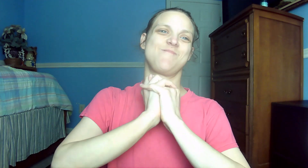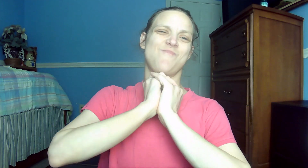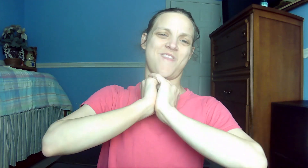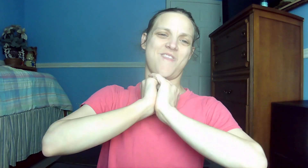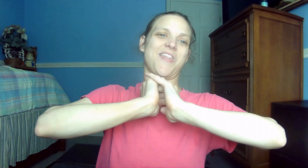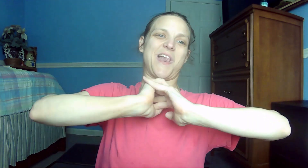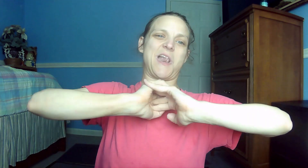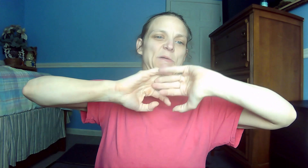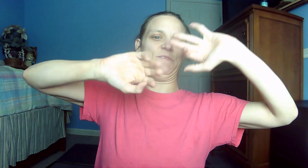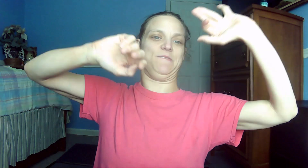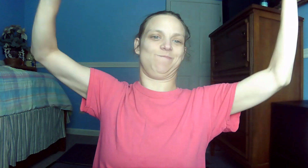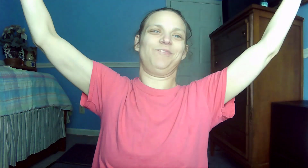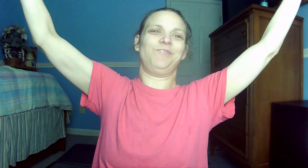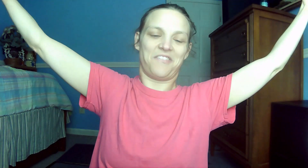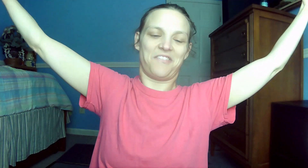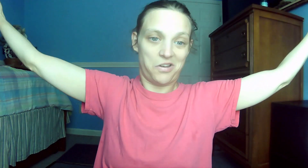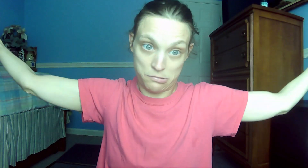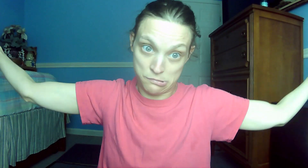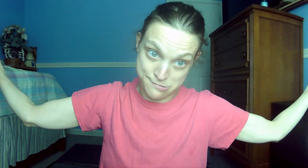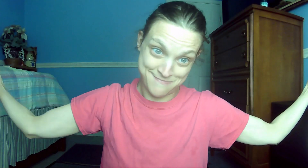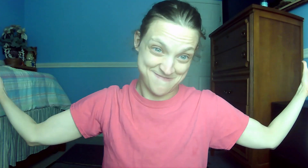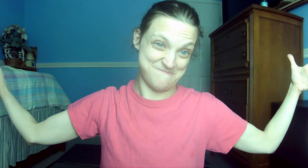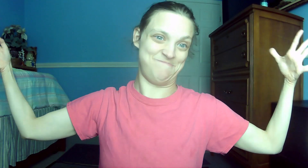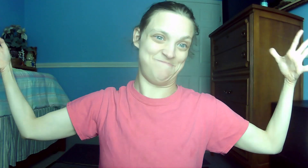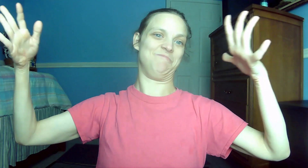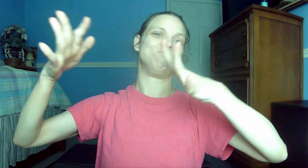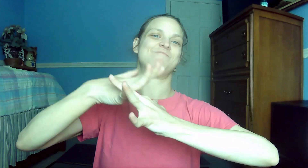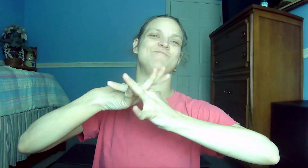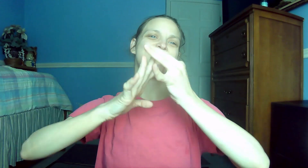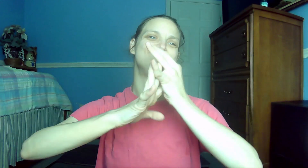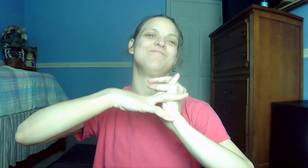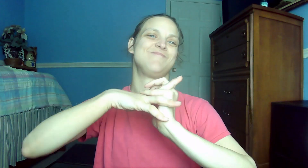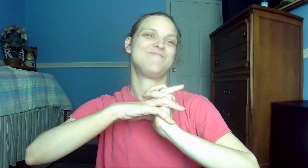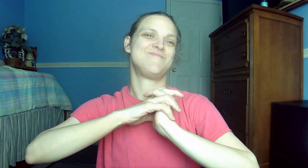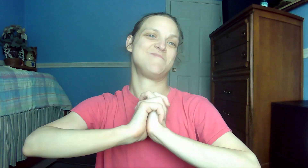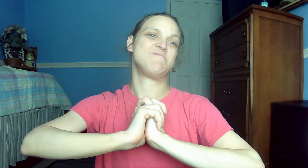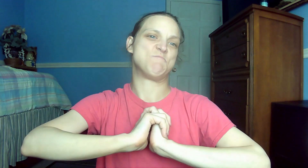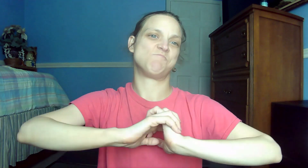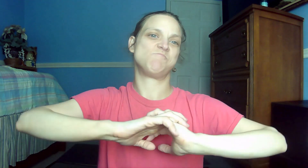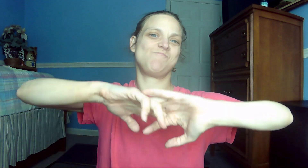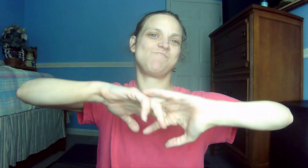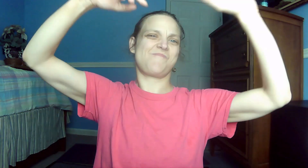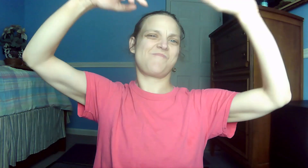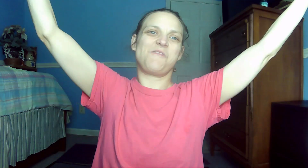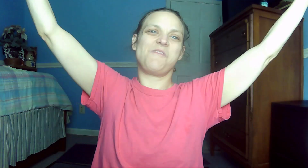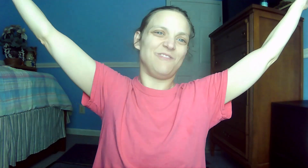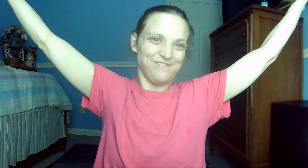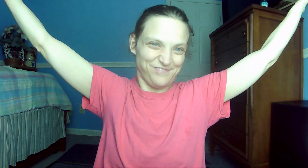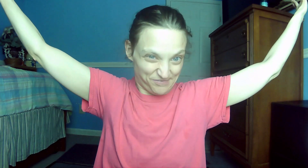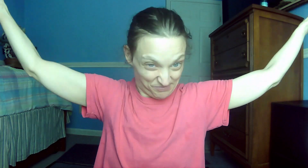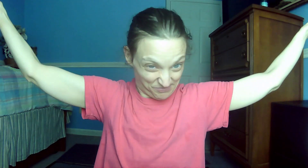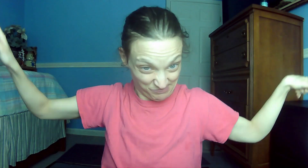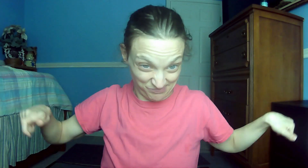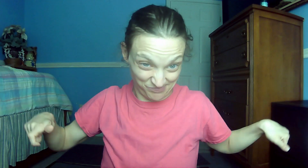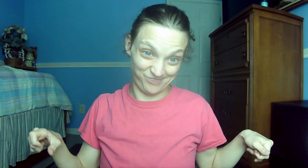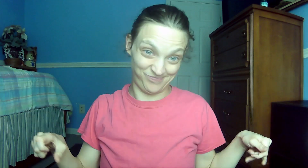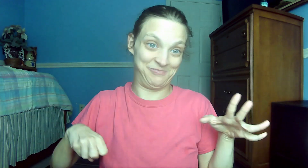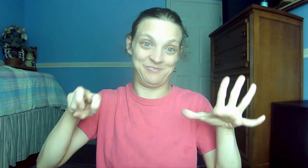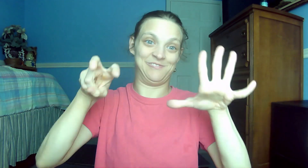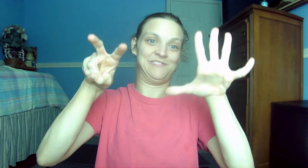Taste and see that the Lord is good. Blessed is the man who takes refuge in Him. 7. Ephesians